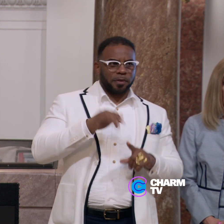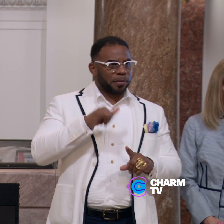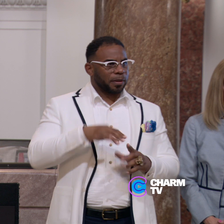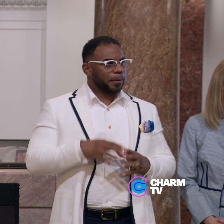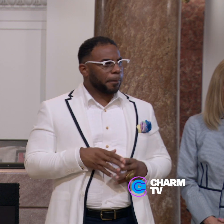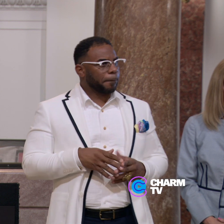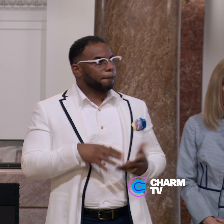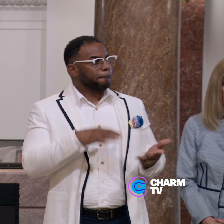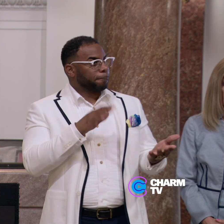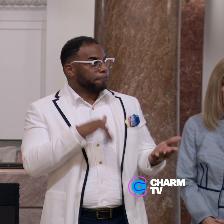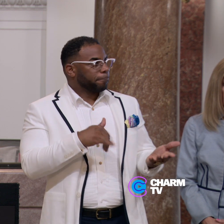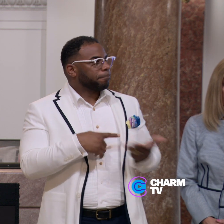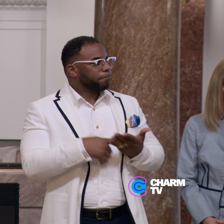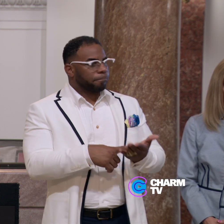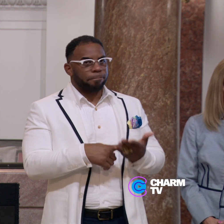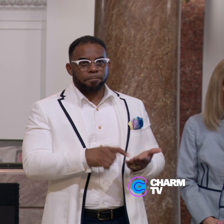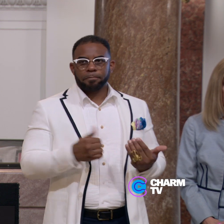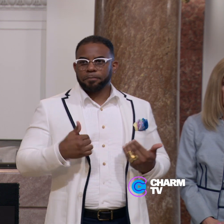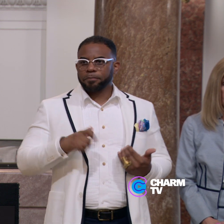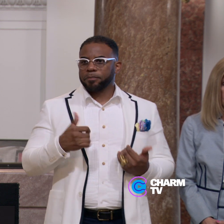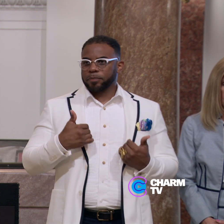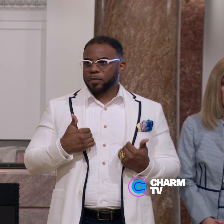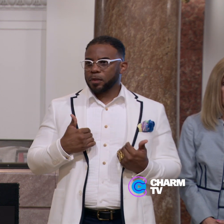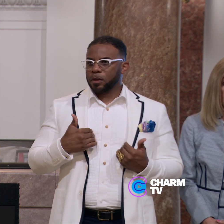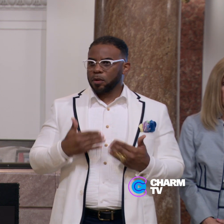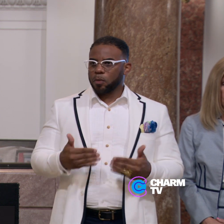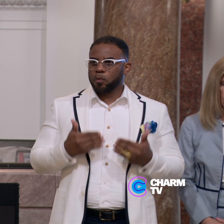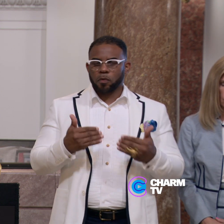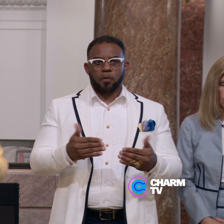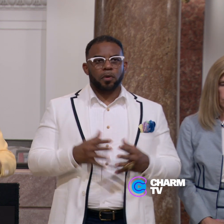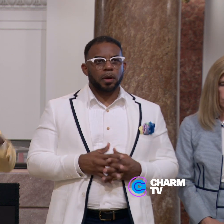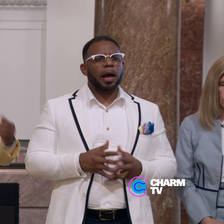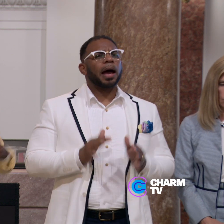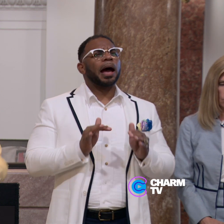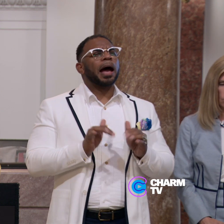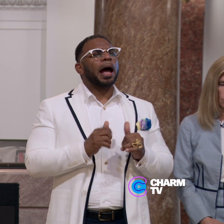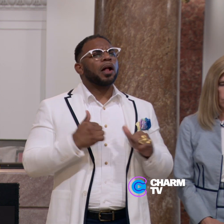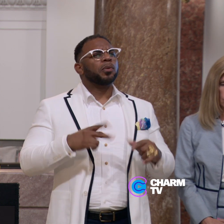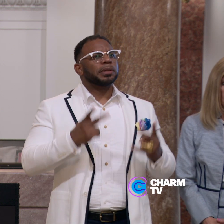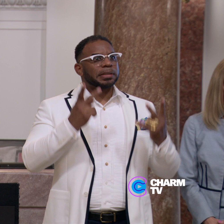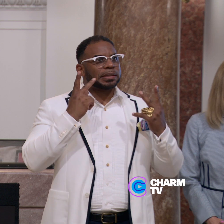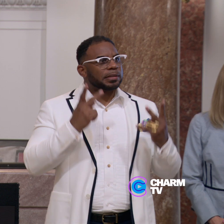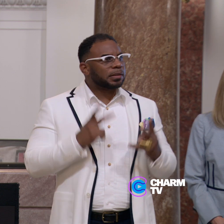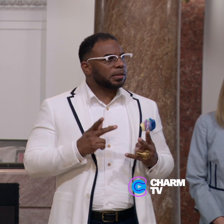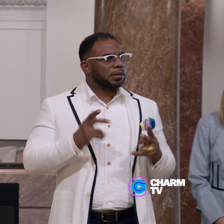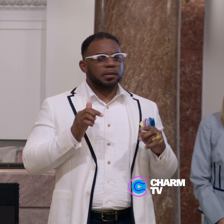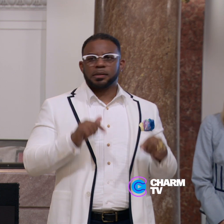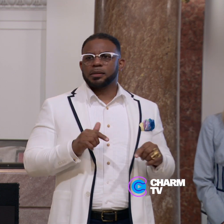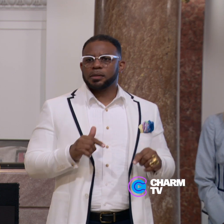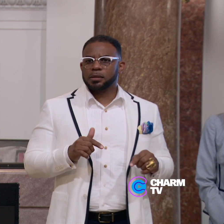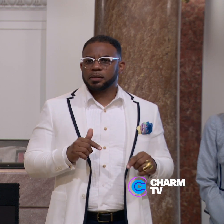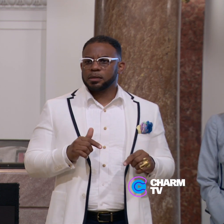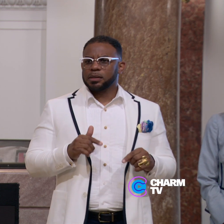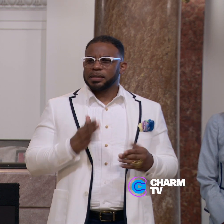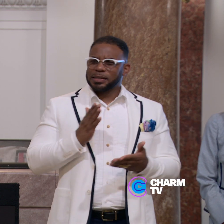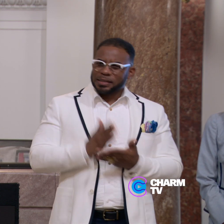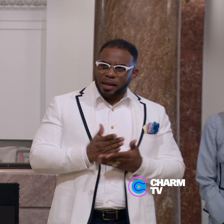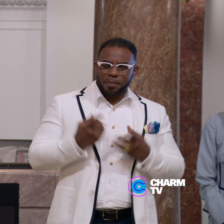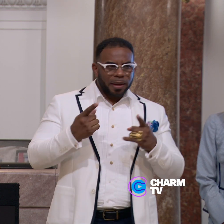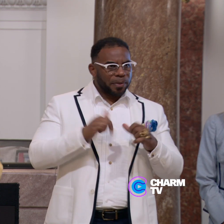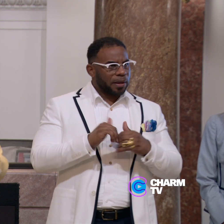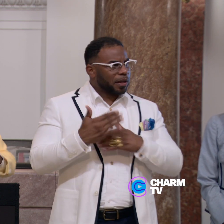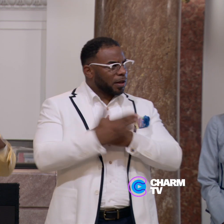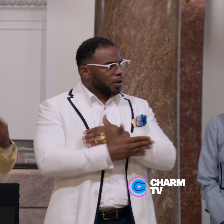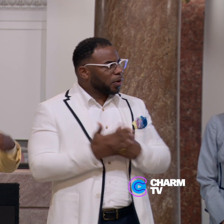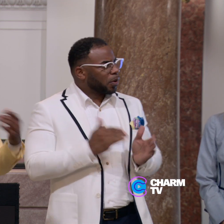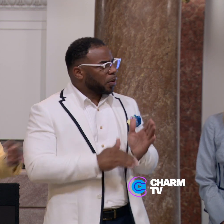that. And that's the conversation that we have to have moving forward. How do we see this stop happening in our